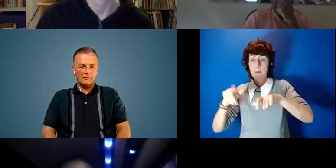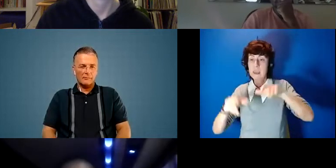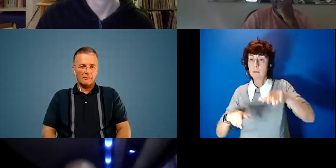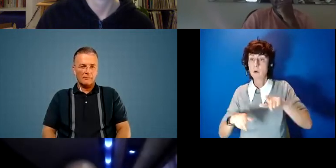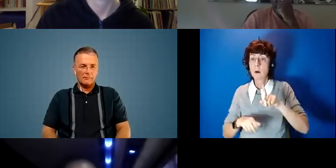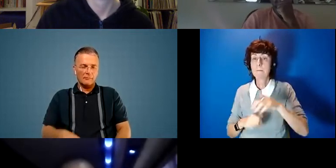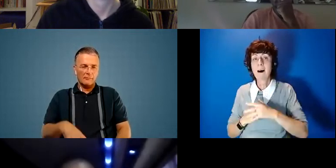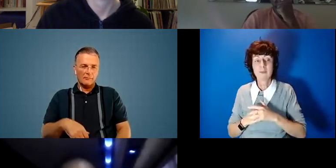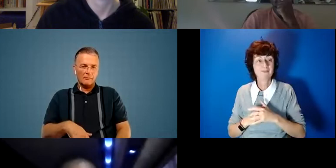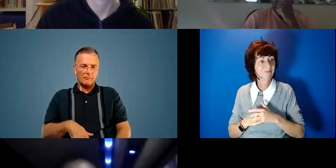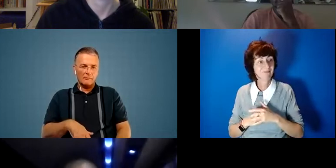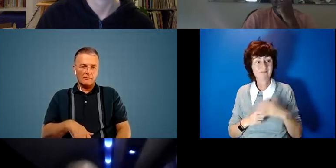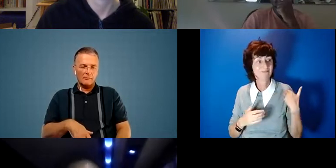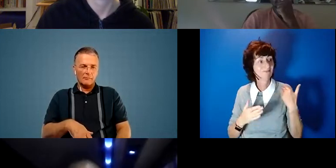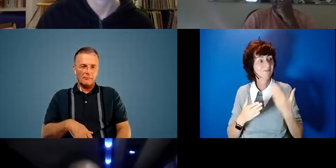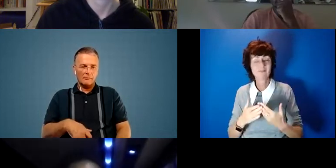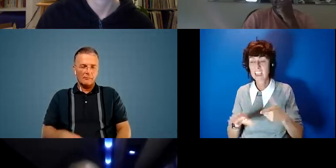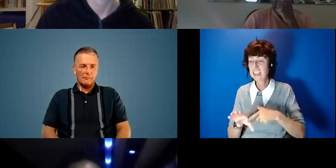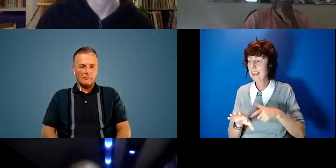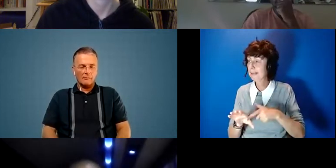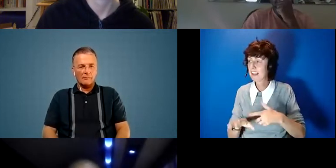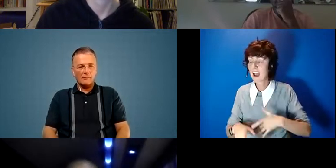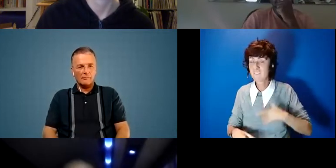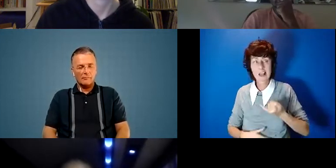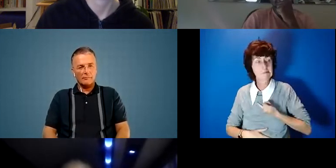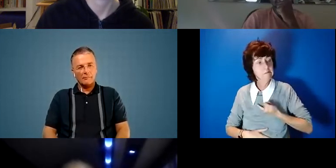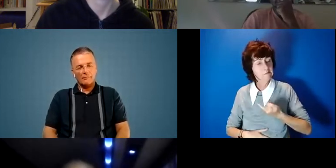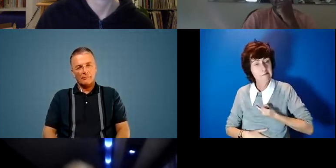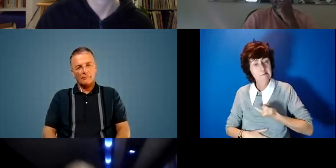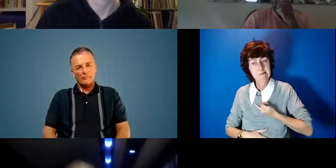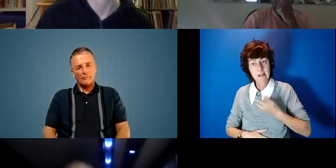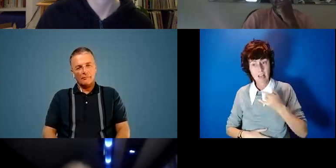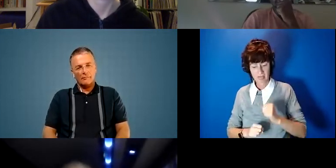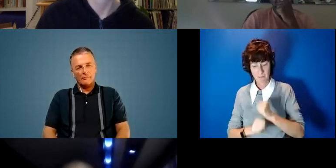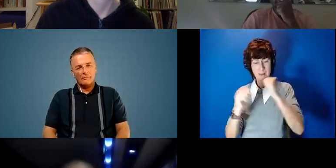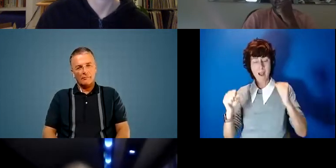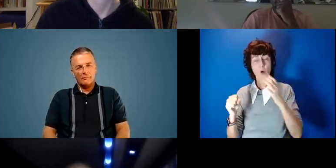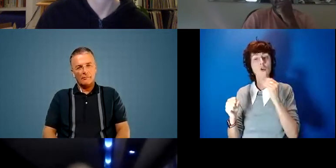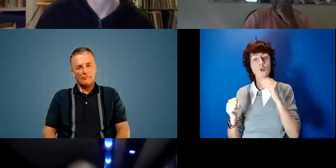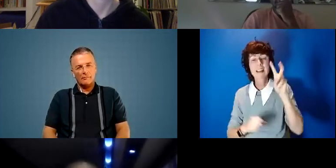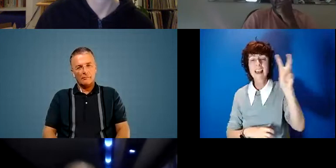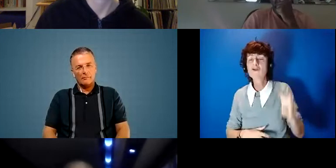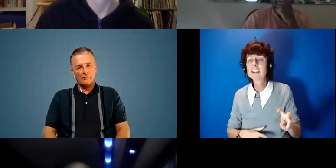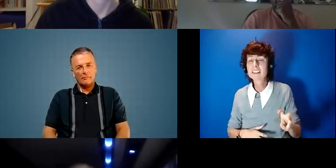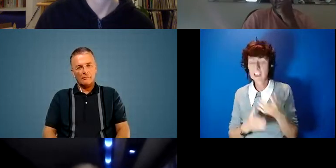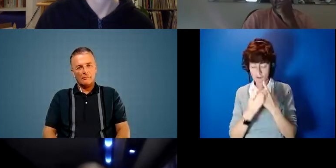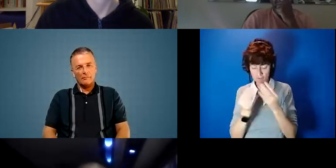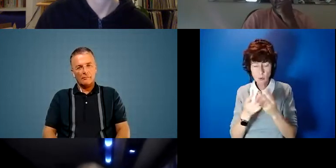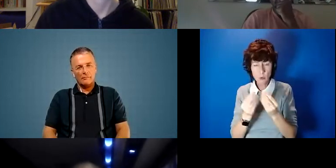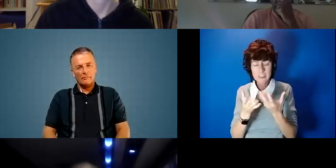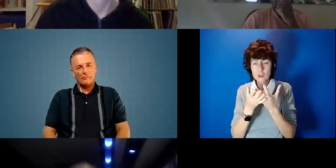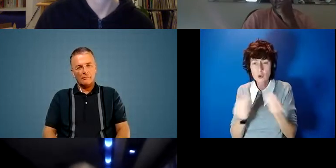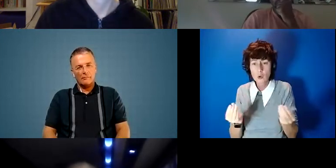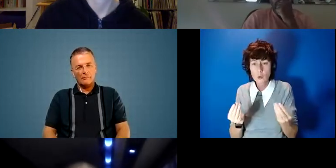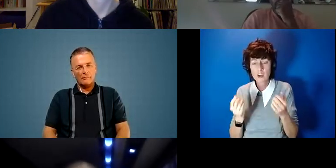a nagging sense of guilt and conflict for years and years about the power that we burn and the resources that we use and all the